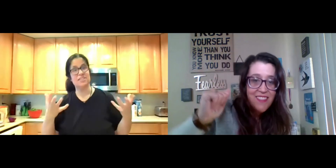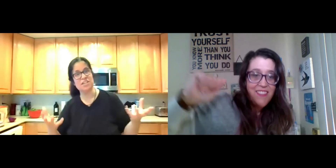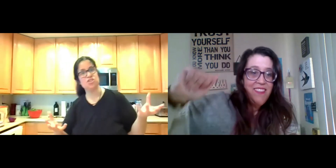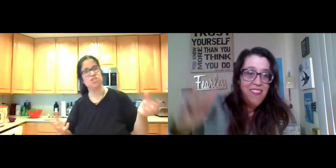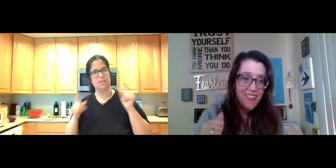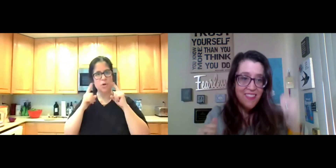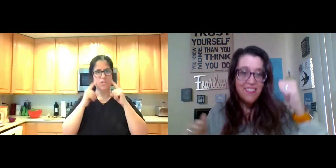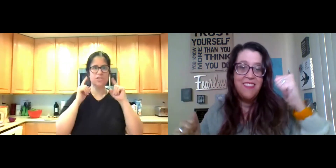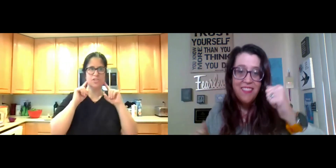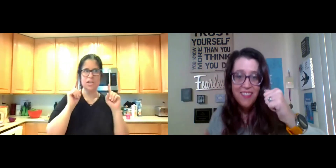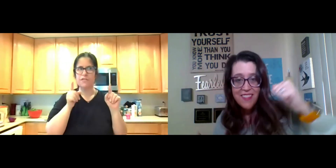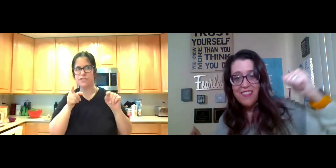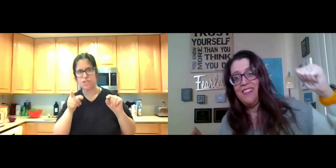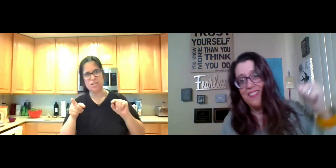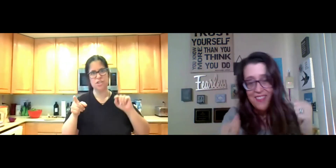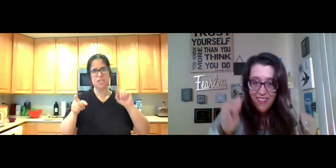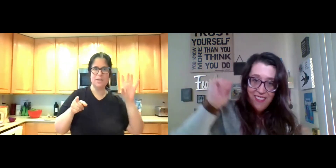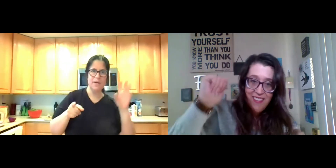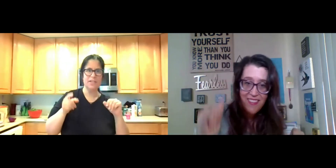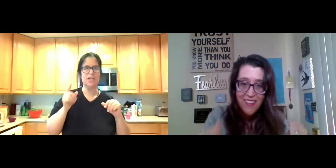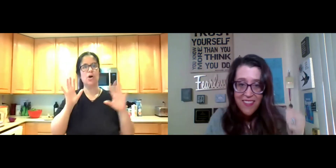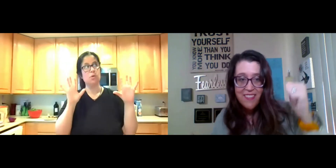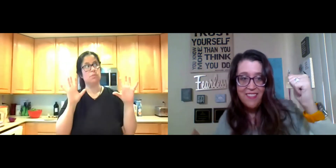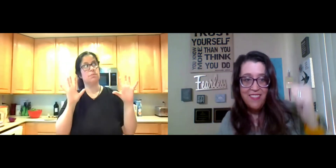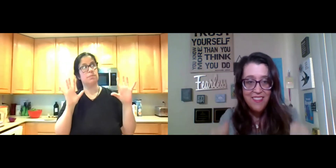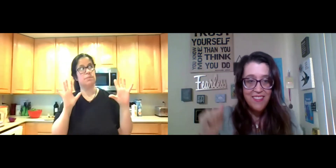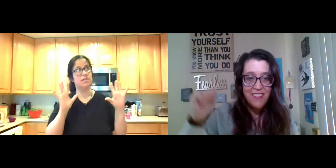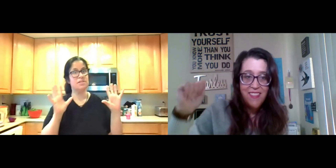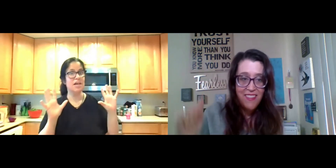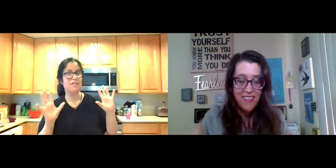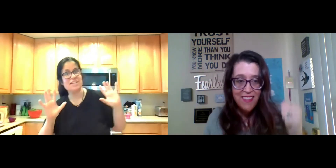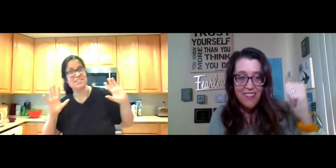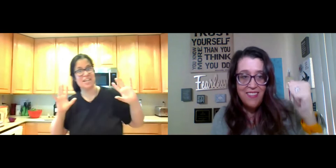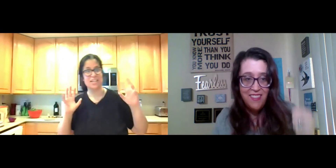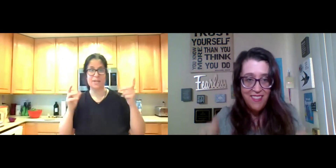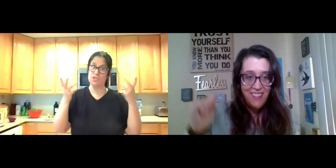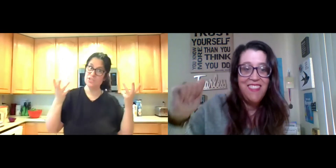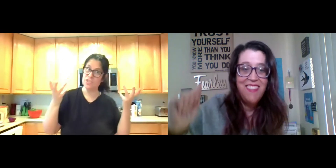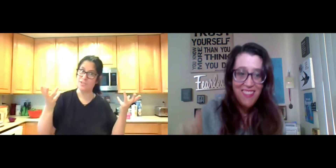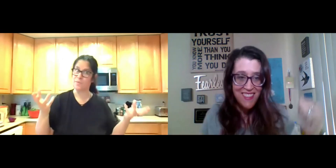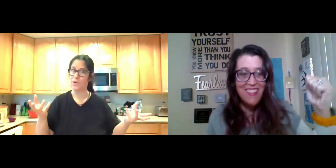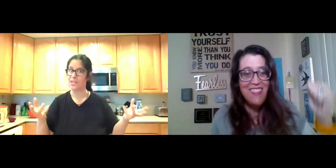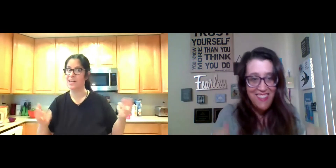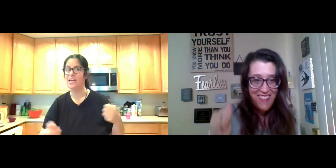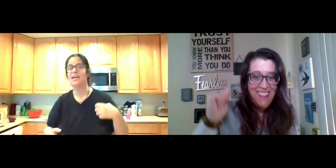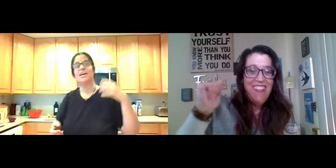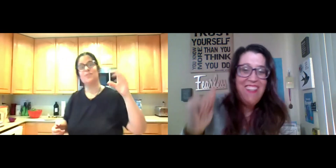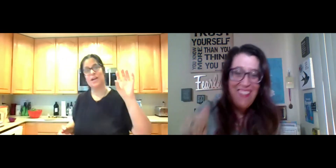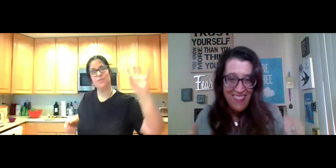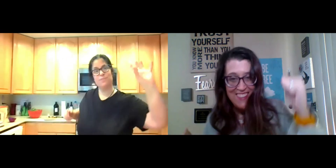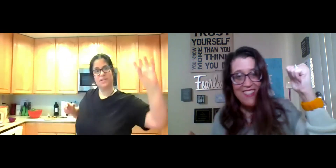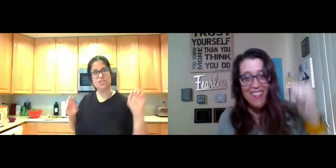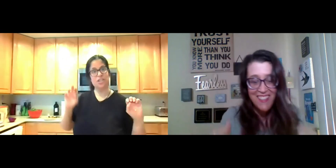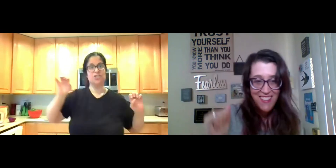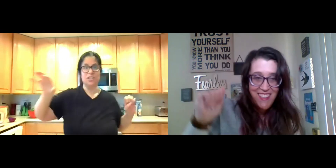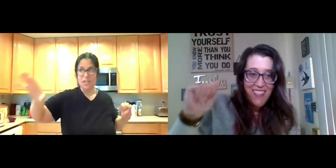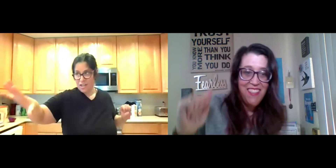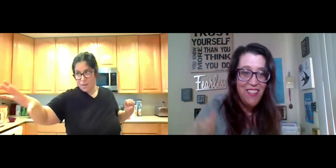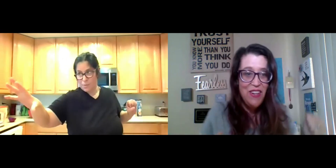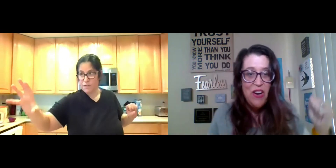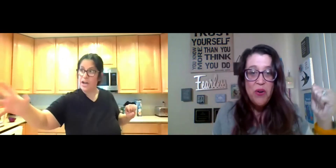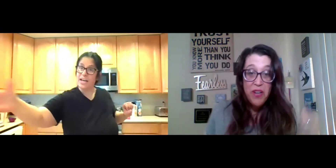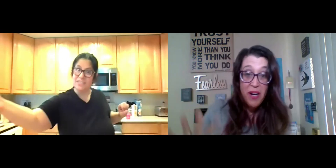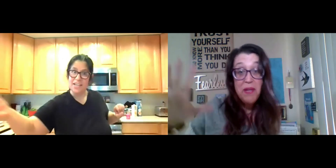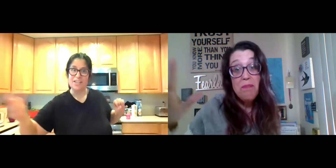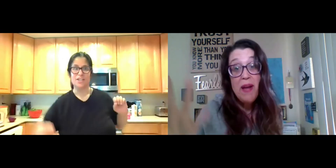fascination, notice yourself judging anybody and go, Oh, isn't that fascinating? I'm judging someone rather being judgy.